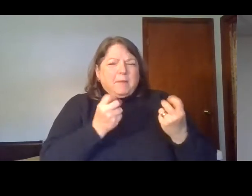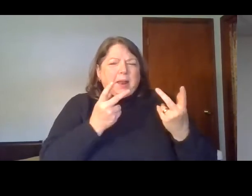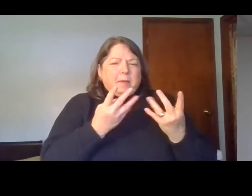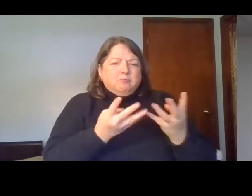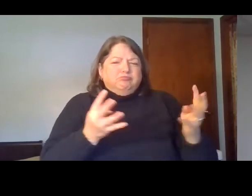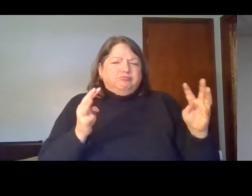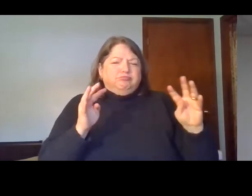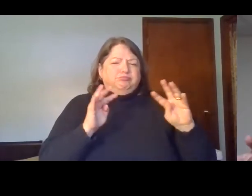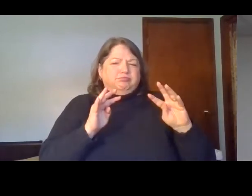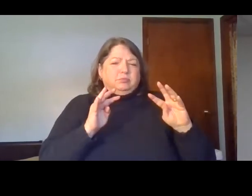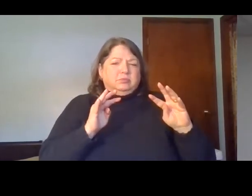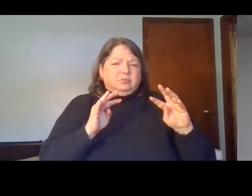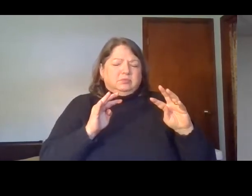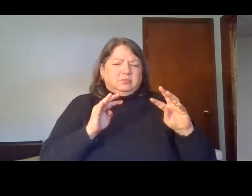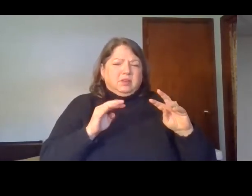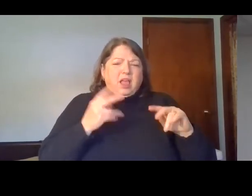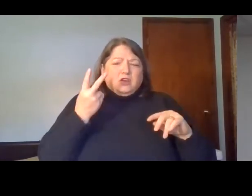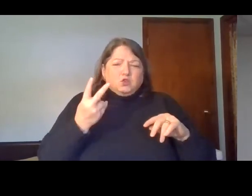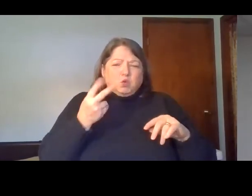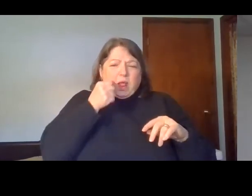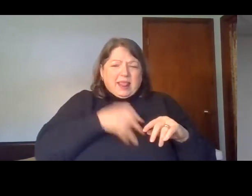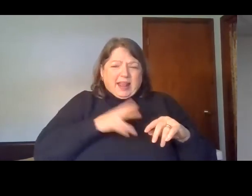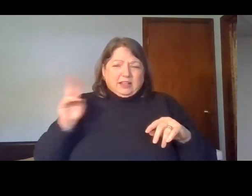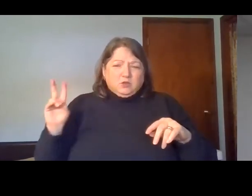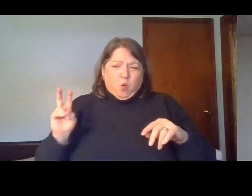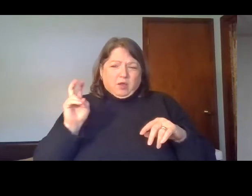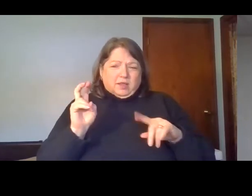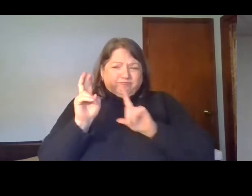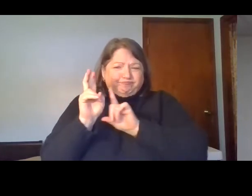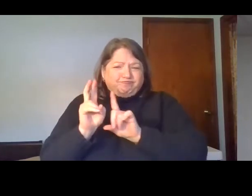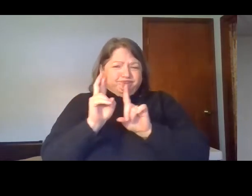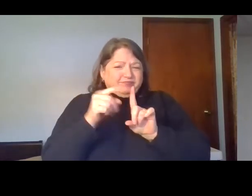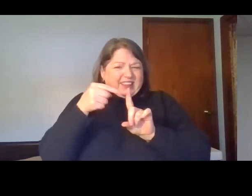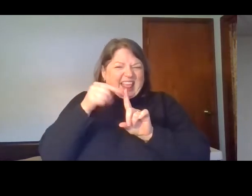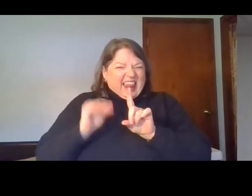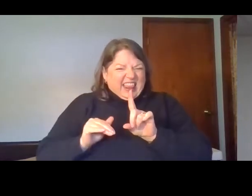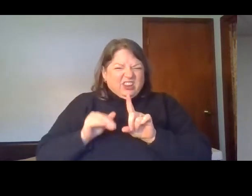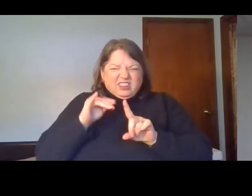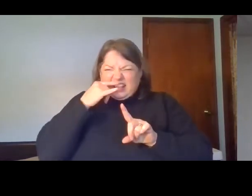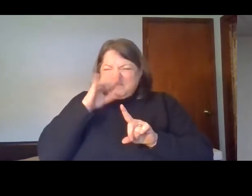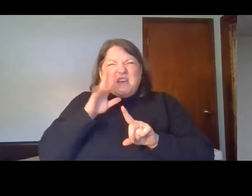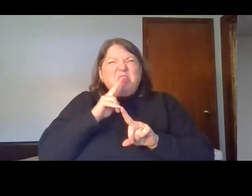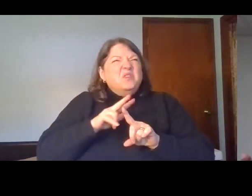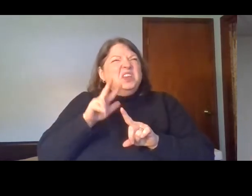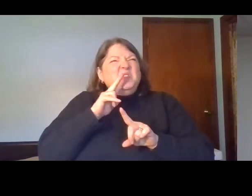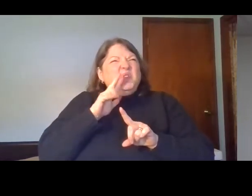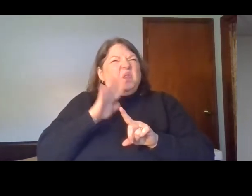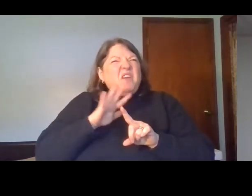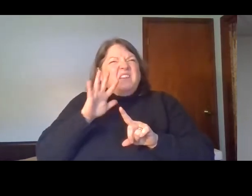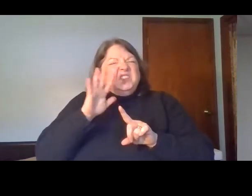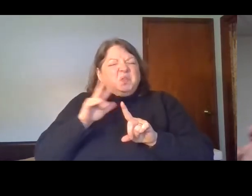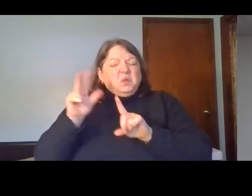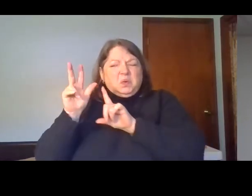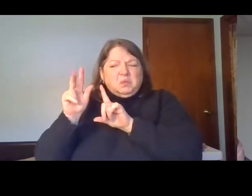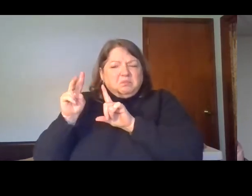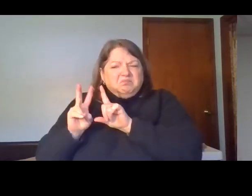two ladies walked in one time, and they opened the door with a little kid that was anywhere between three and five years of age. And they asked,